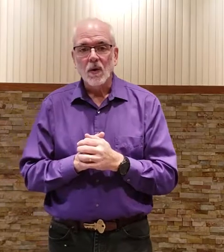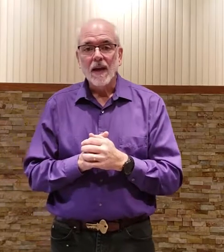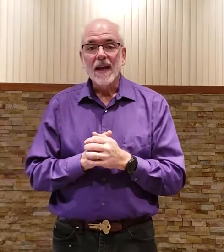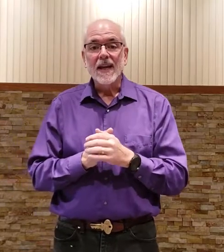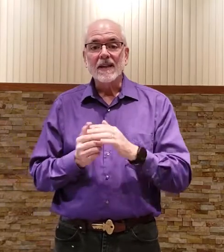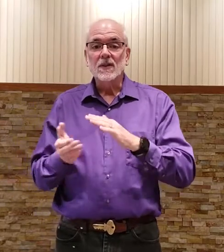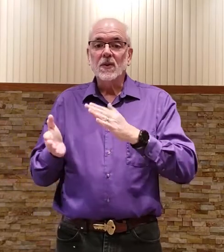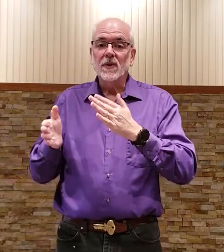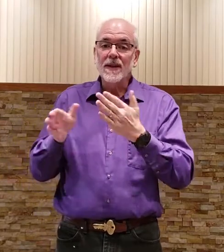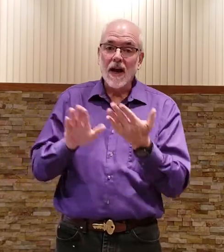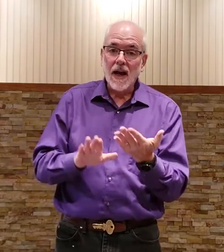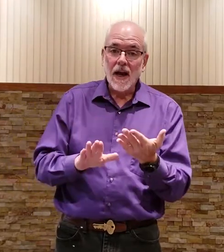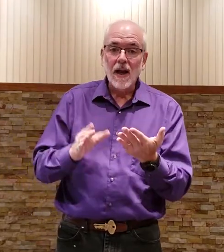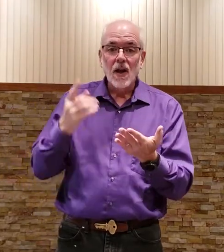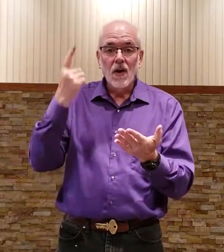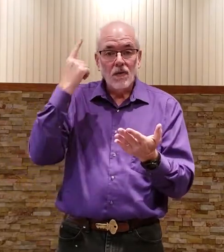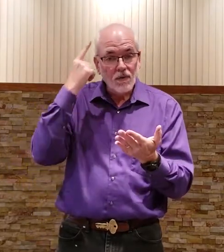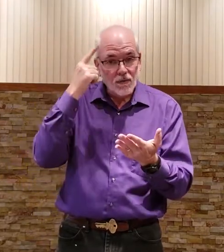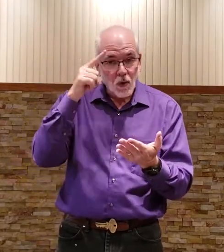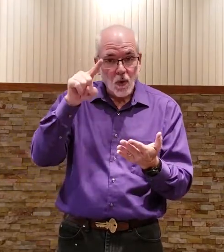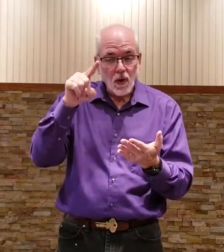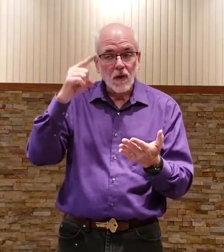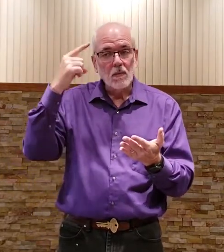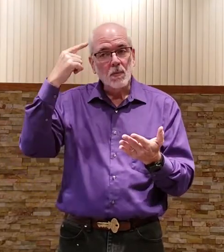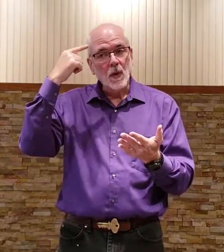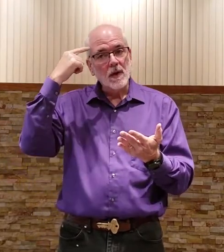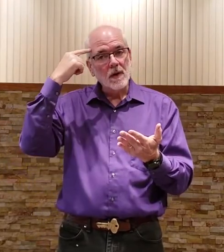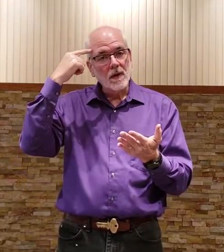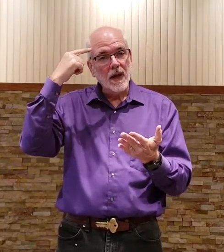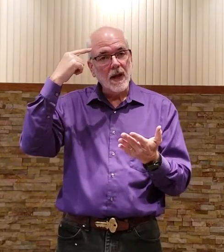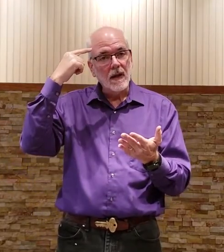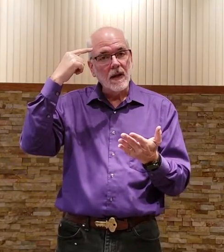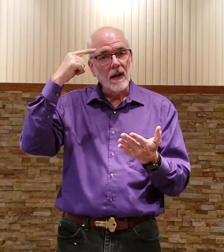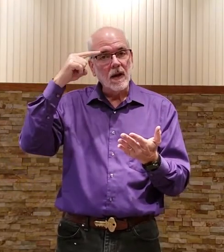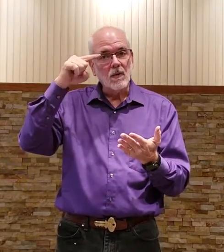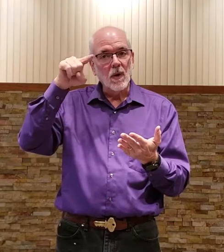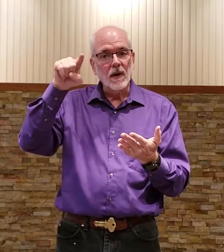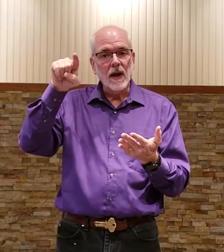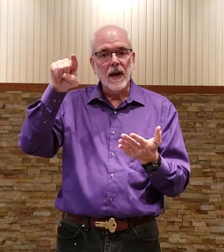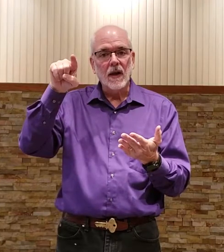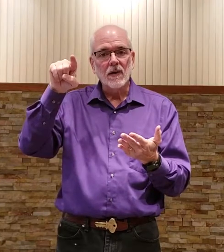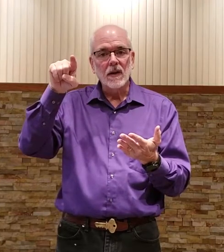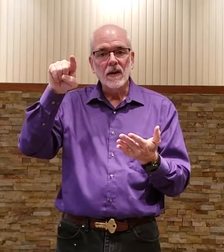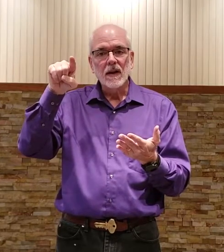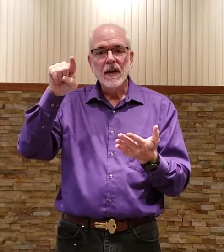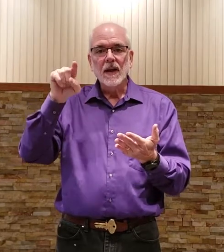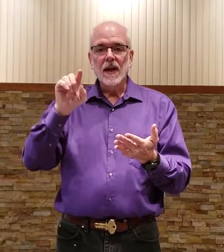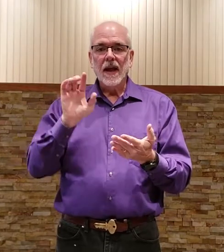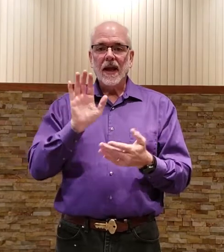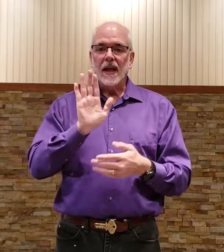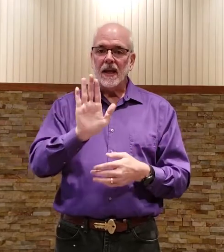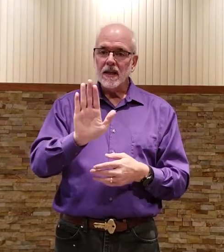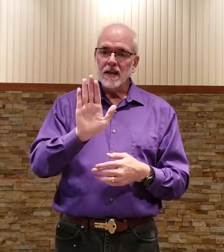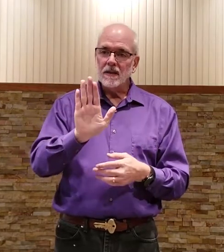is to die for point to your head and rotate out his